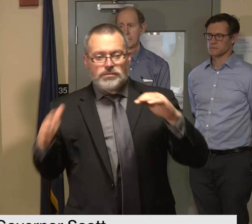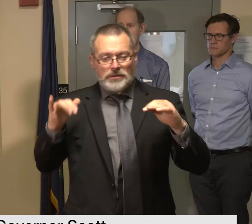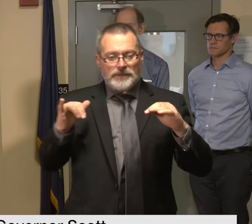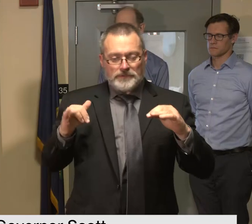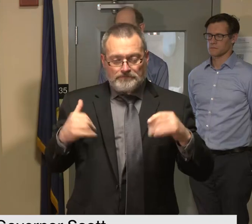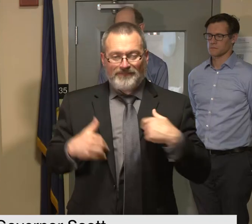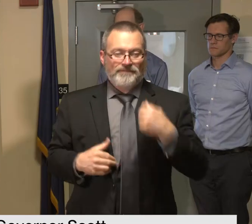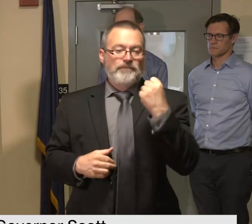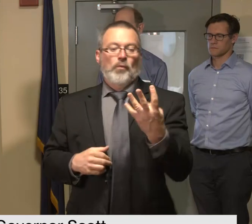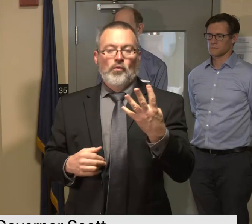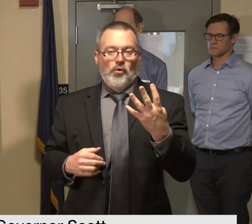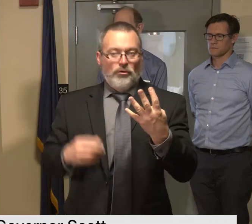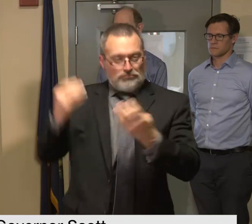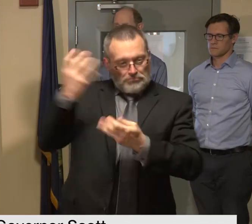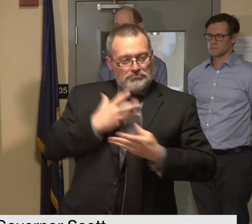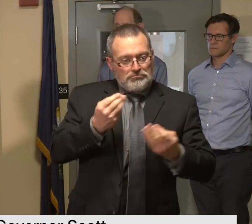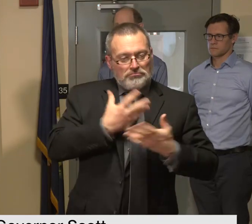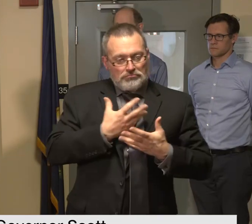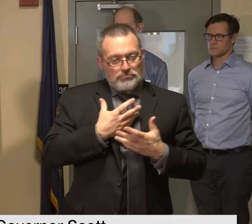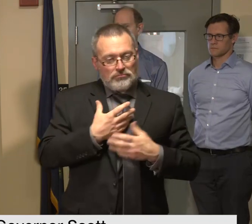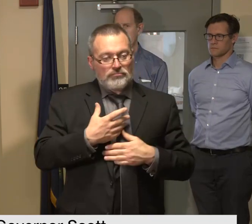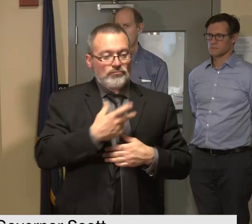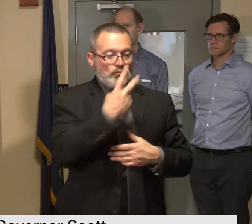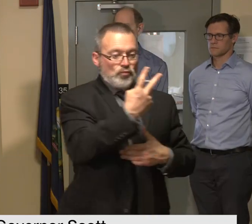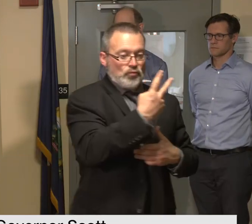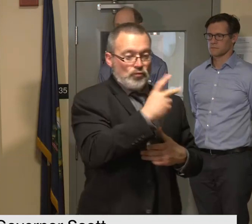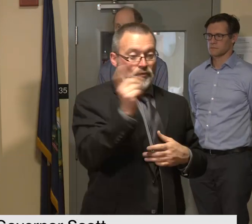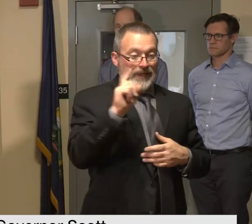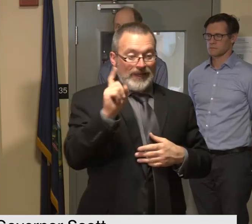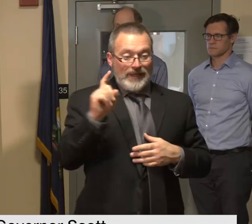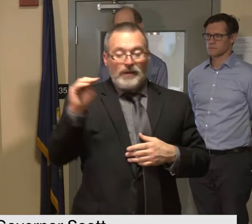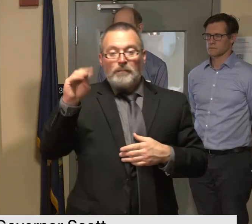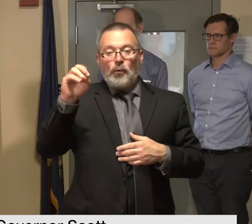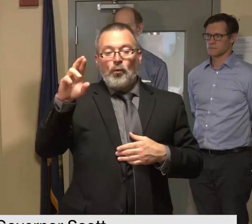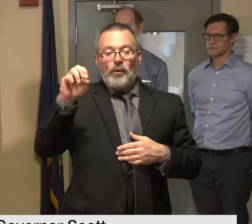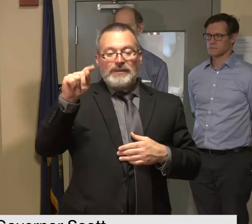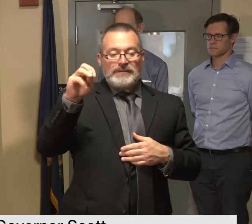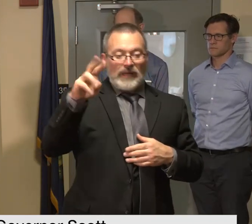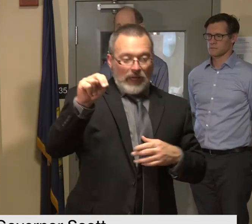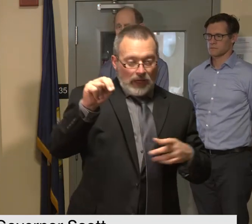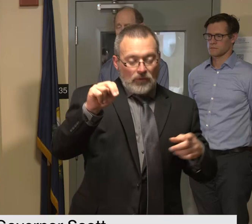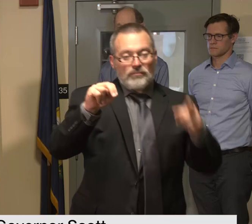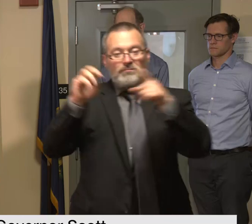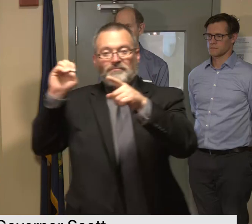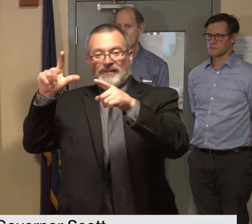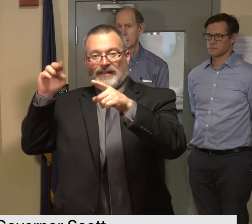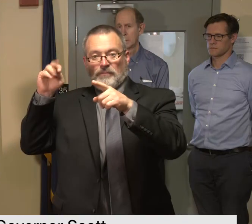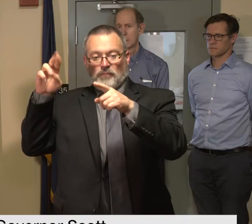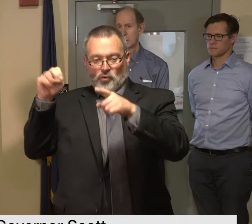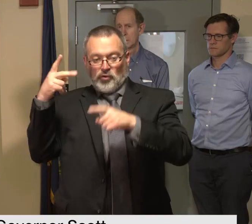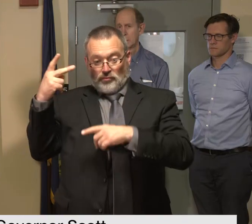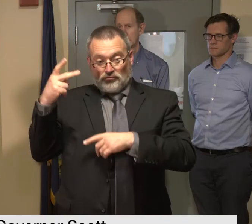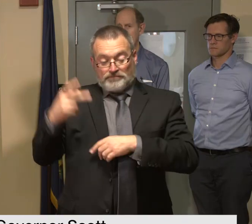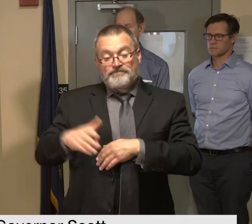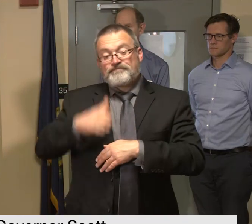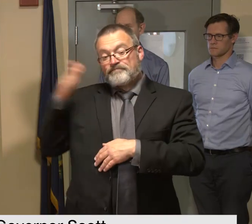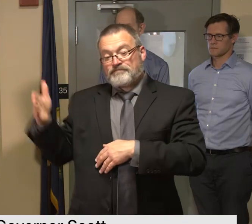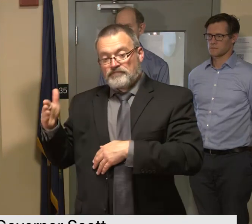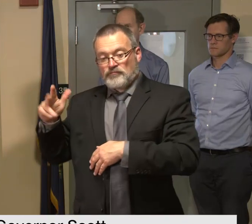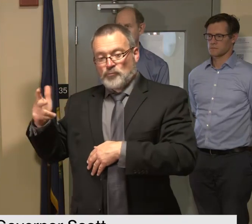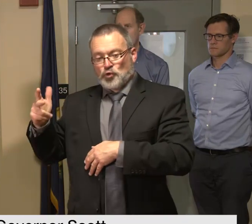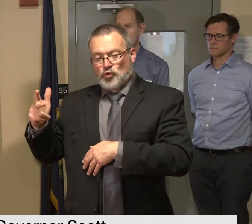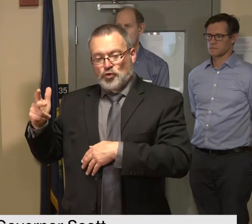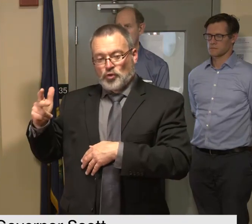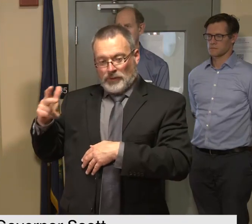two new incidents in moortown and elmore that are being evaluated today a third parcel that was already in the process of a